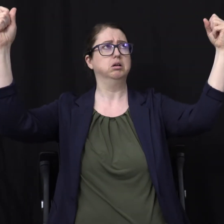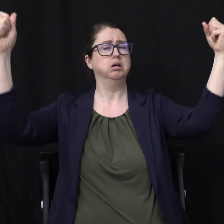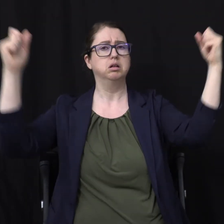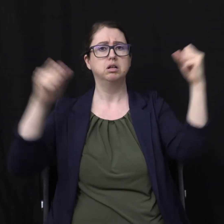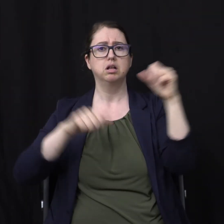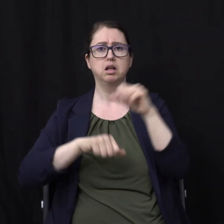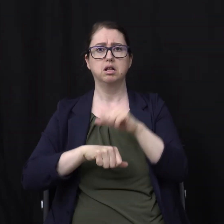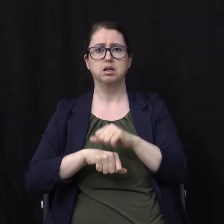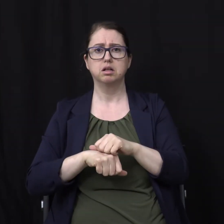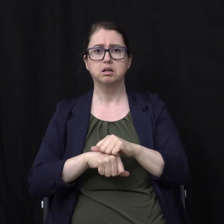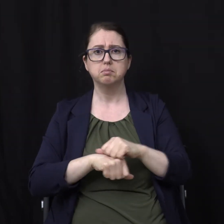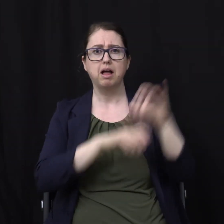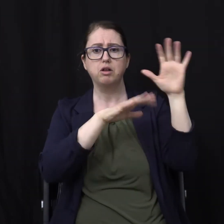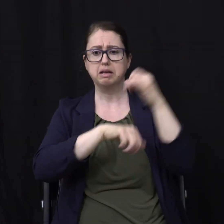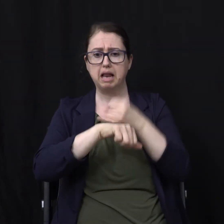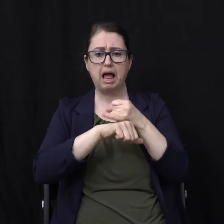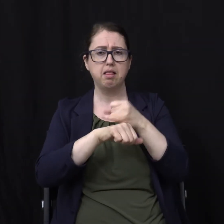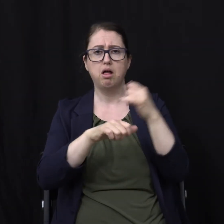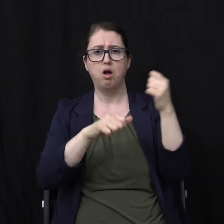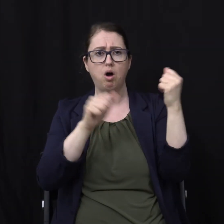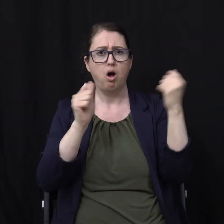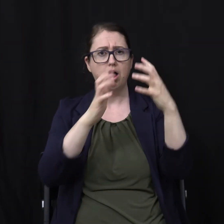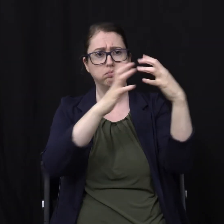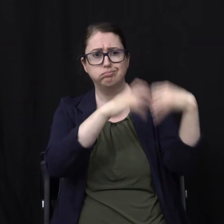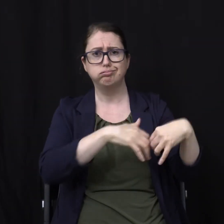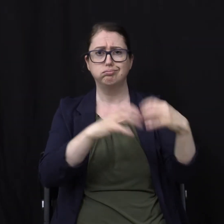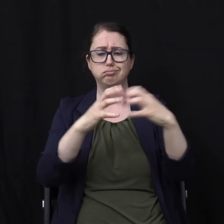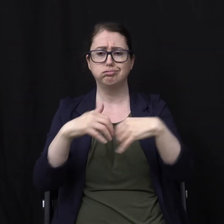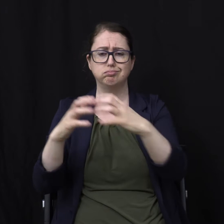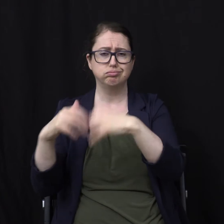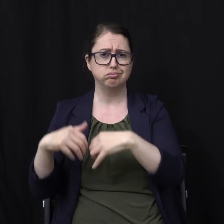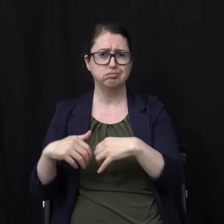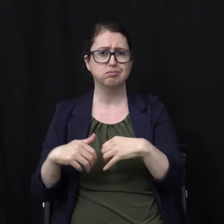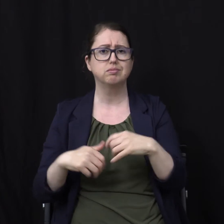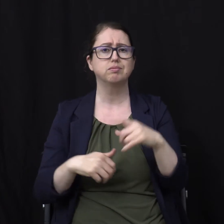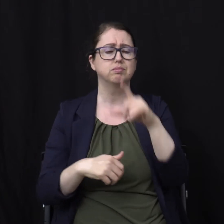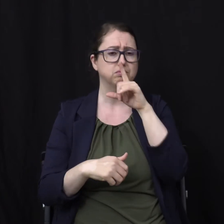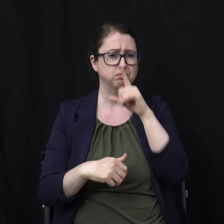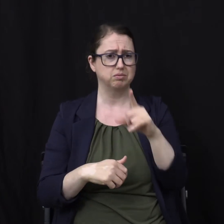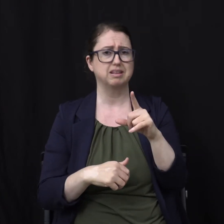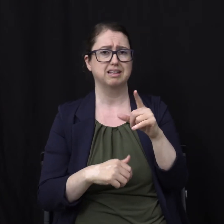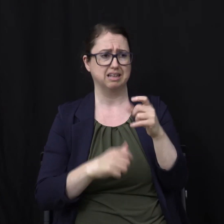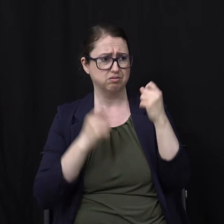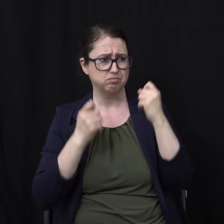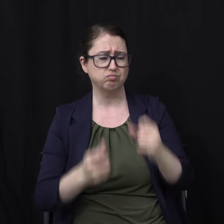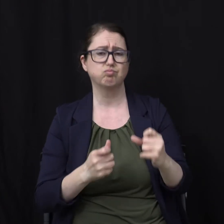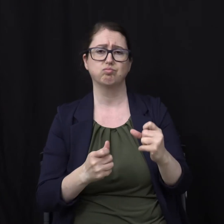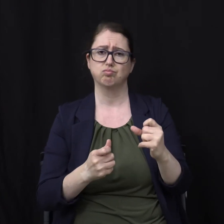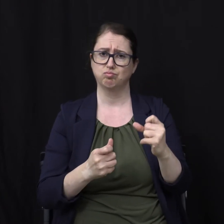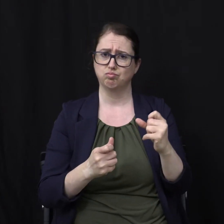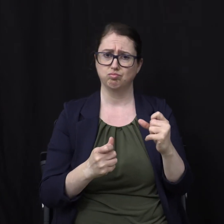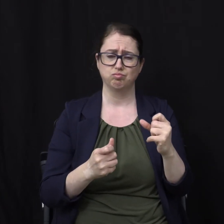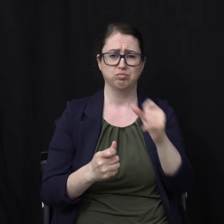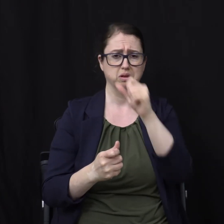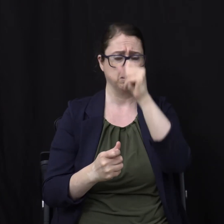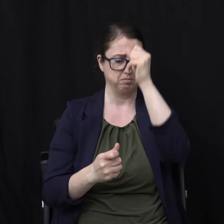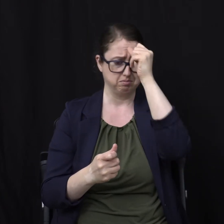moved out Of their places And the kings of the earth And the great men And the rich men And the chief captains And the mighty men And every bondman And every free man